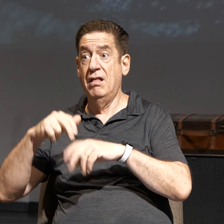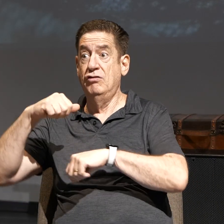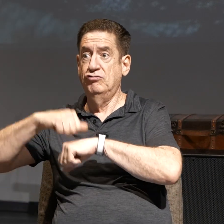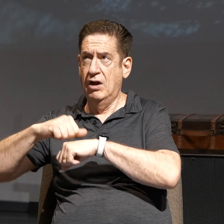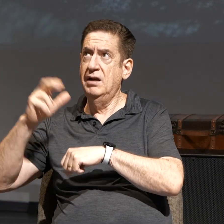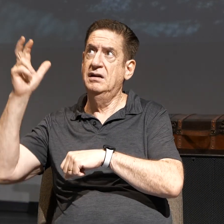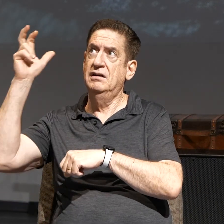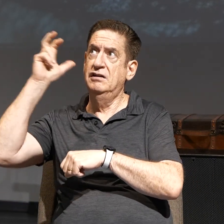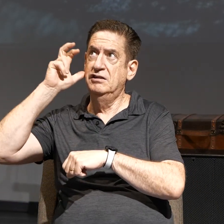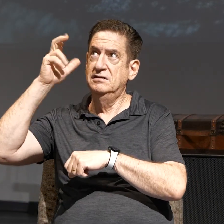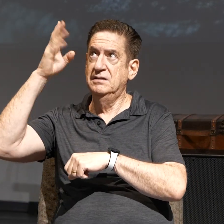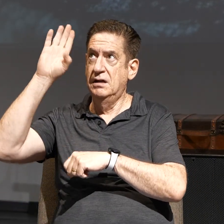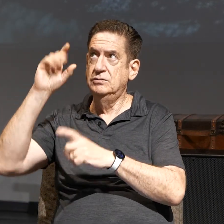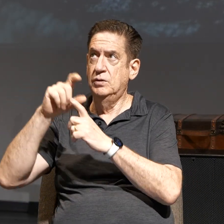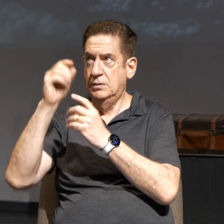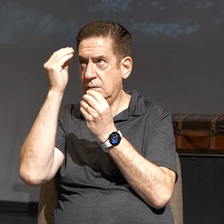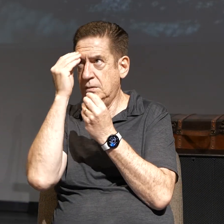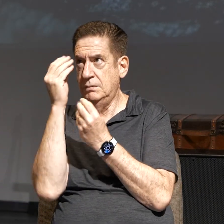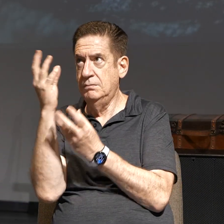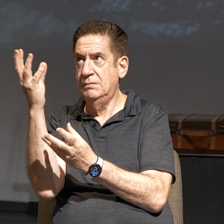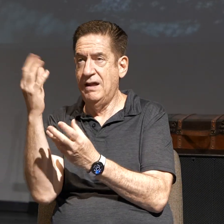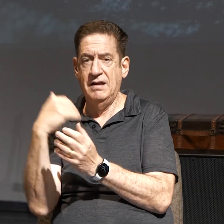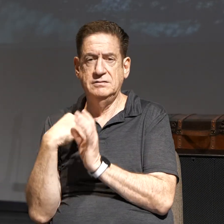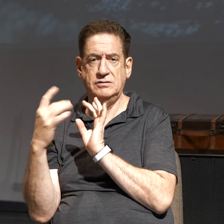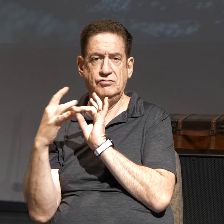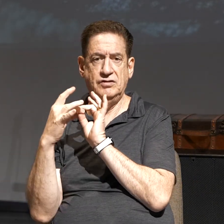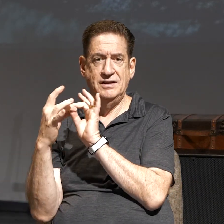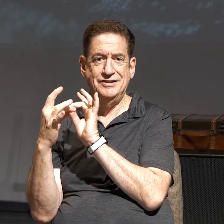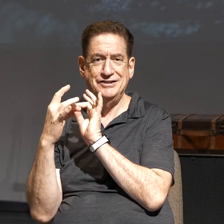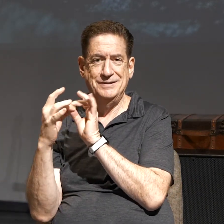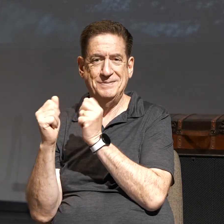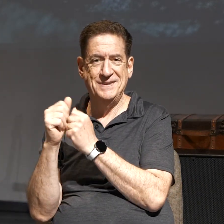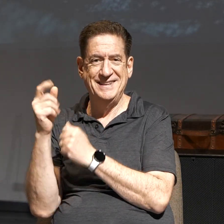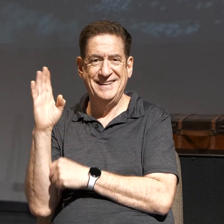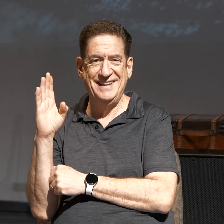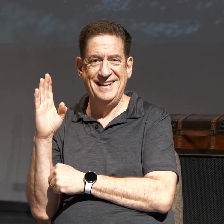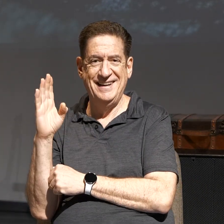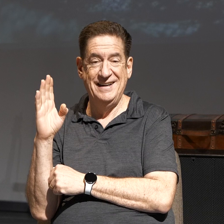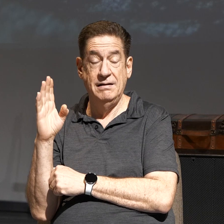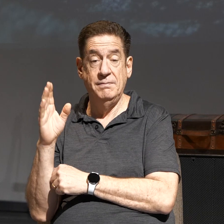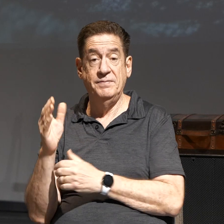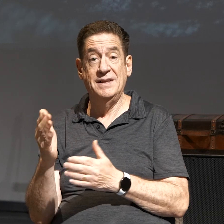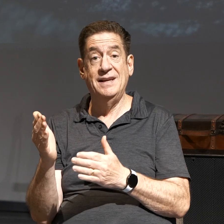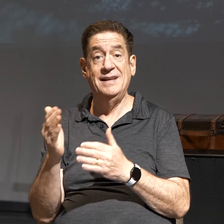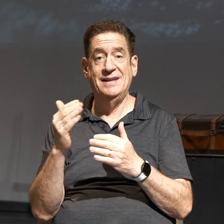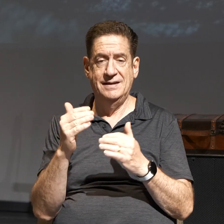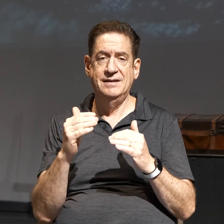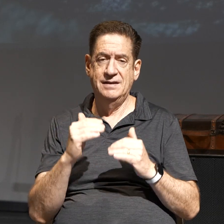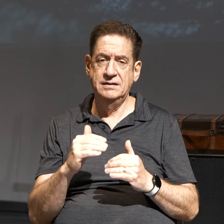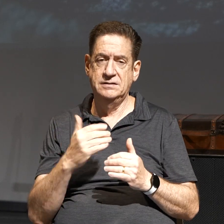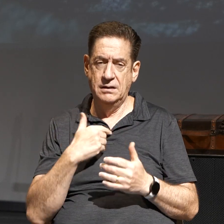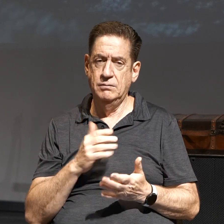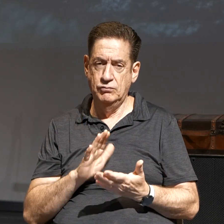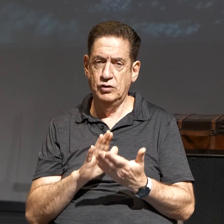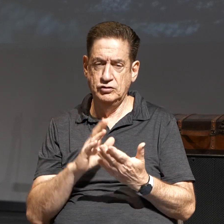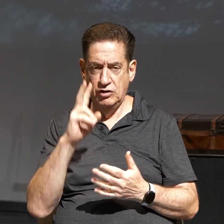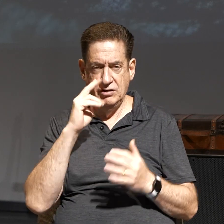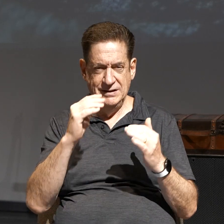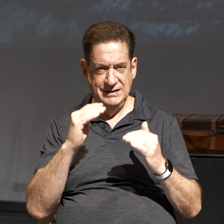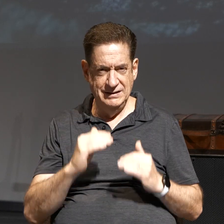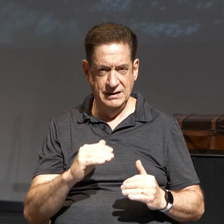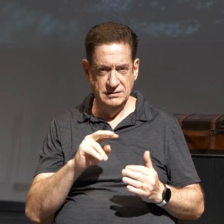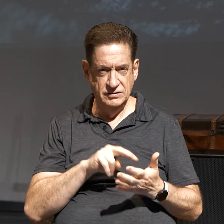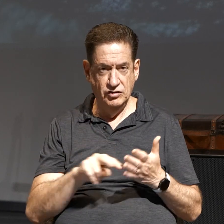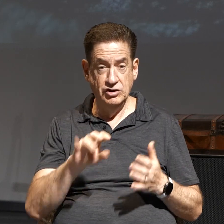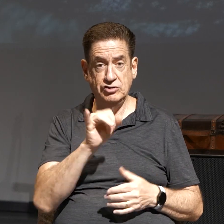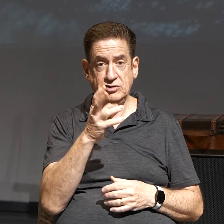hears God's Word and obeys them has a relationship with God. And that's part of that. So that's how I approach it. And then look at this next verse,